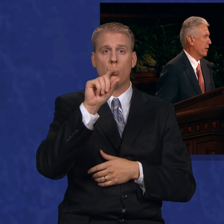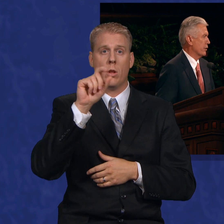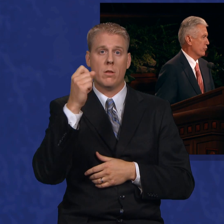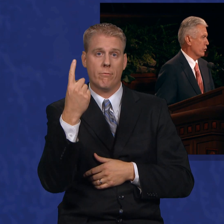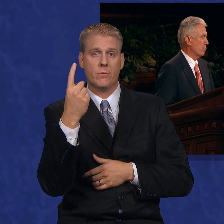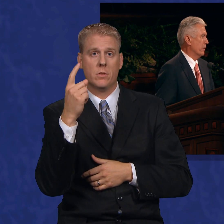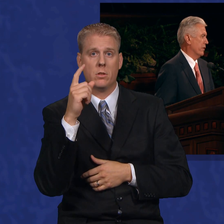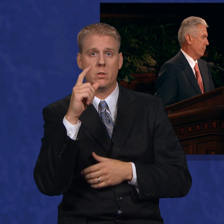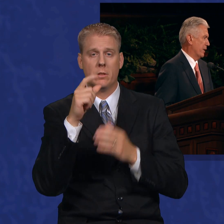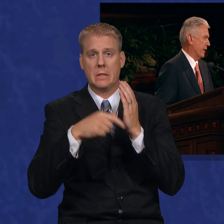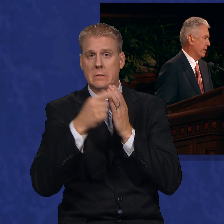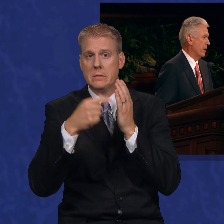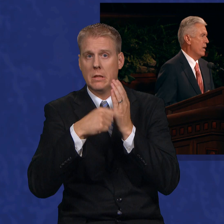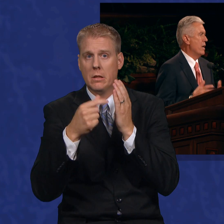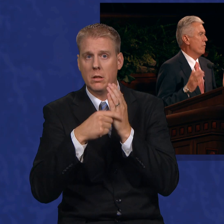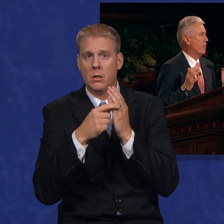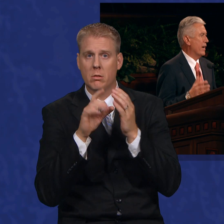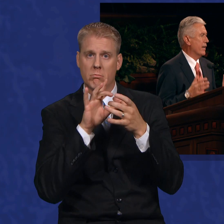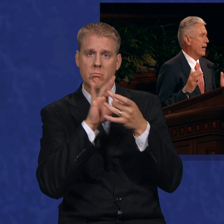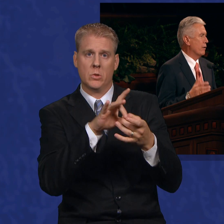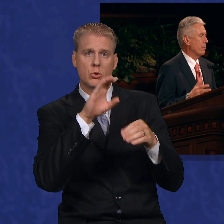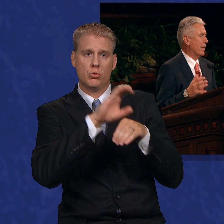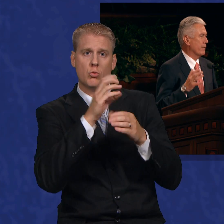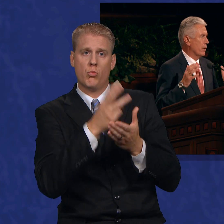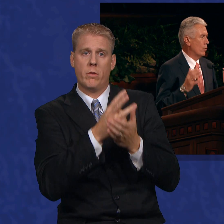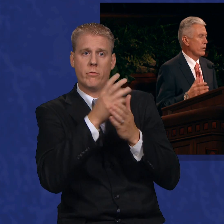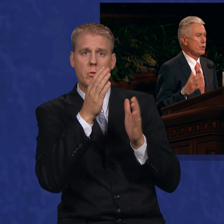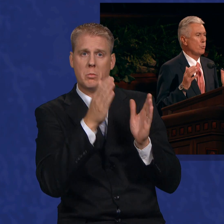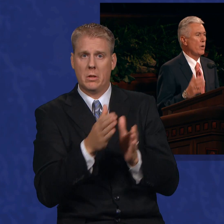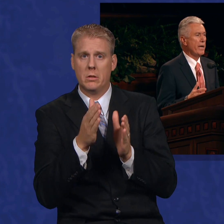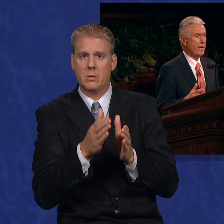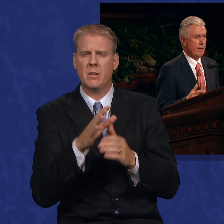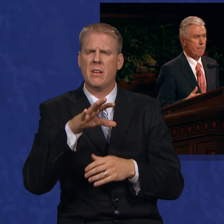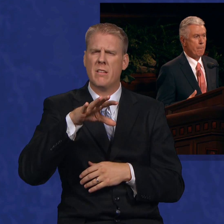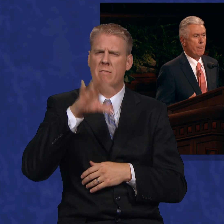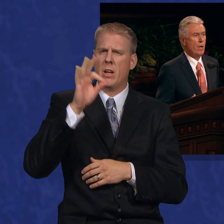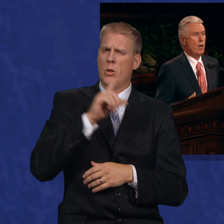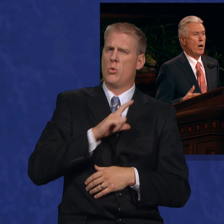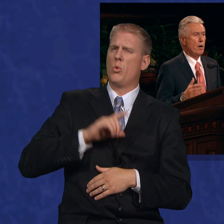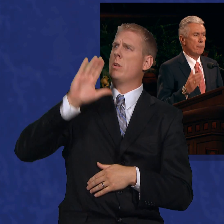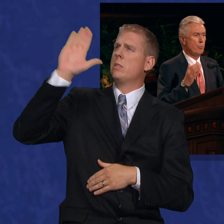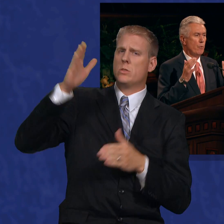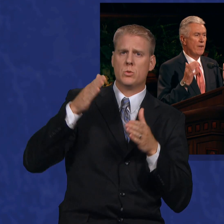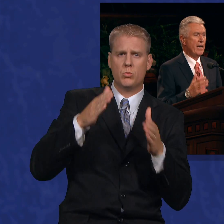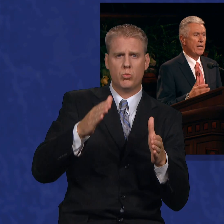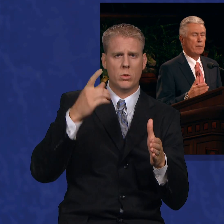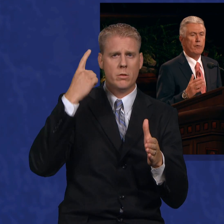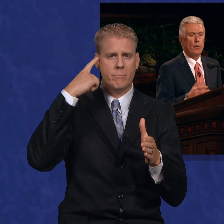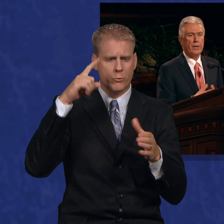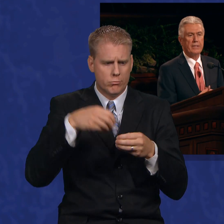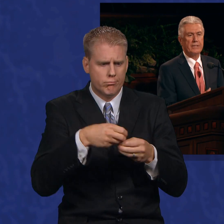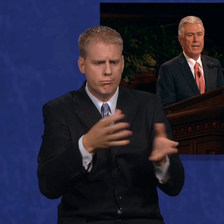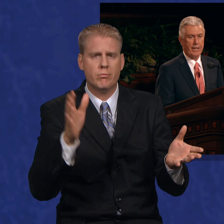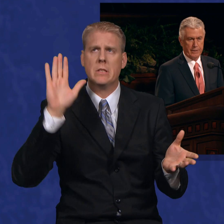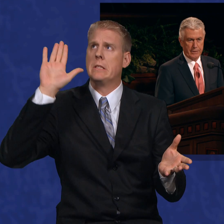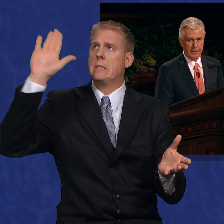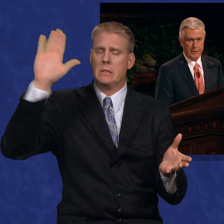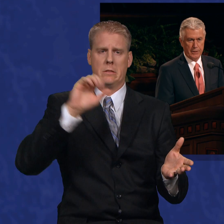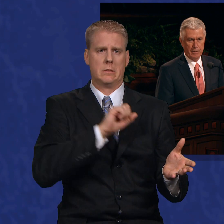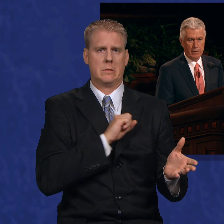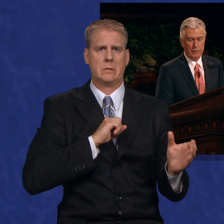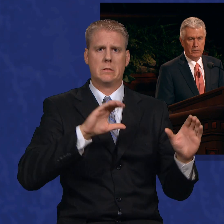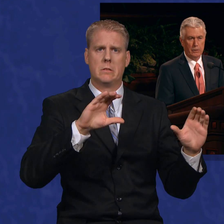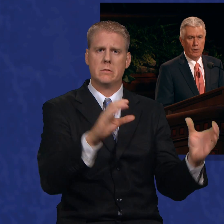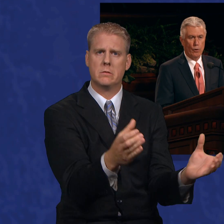article on the Church welfare plan. Find out about the Lord's way of providing for His saints.